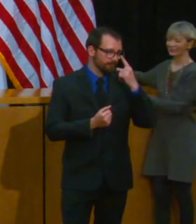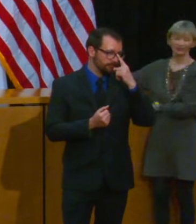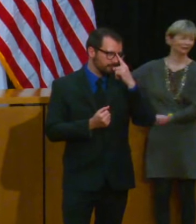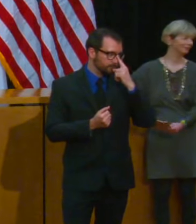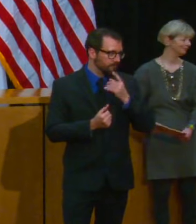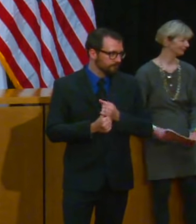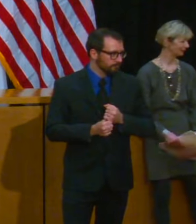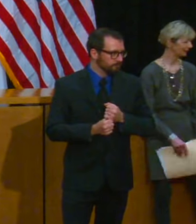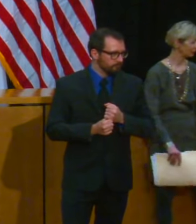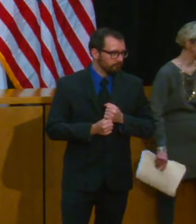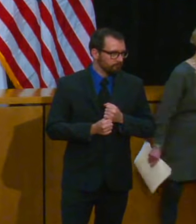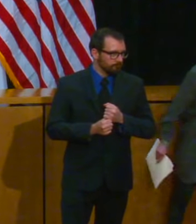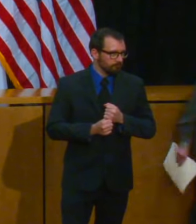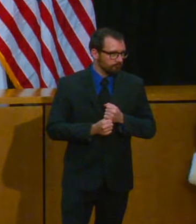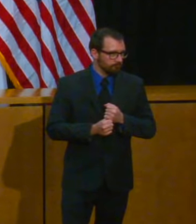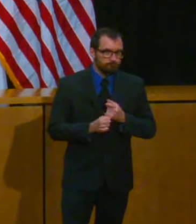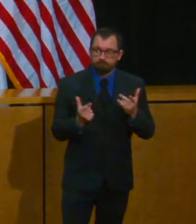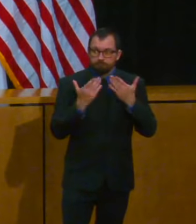everybody